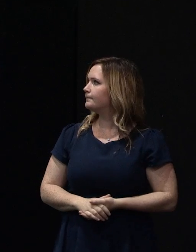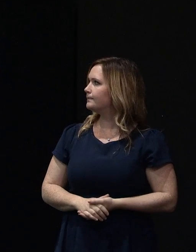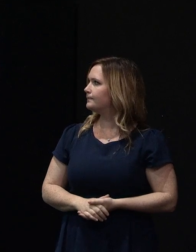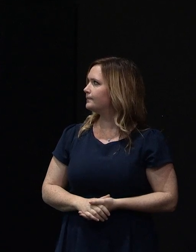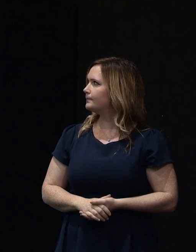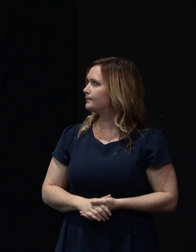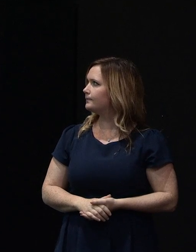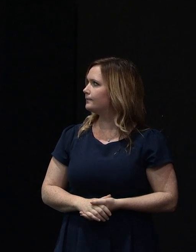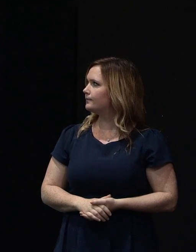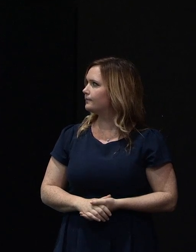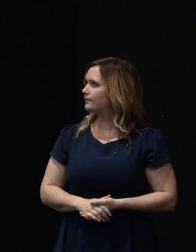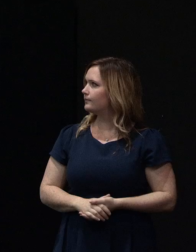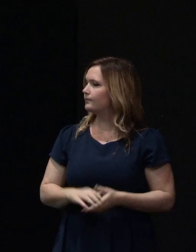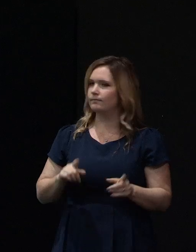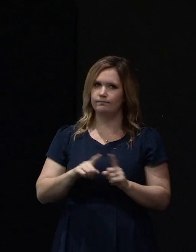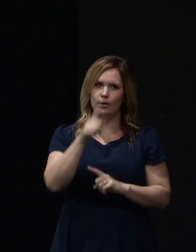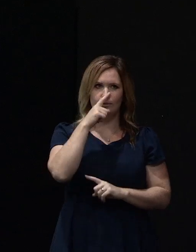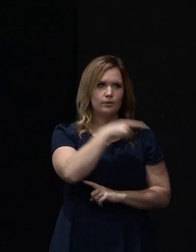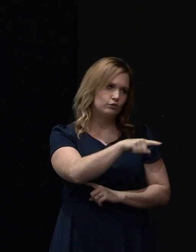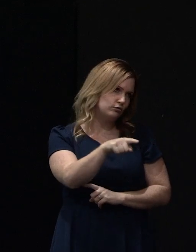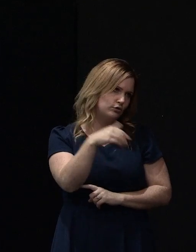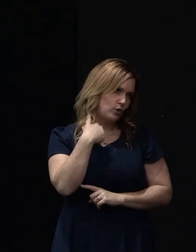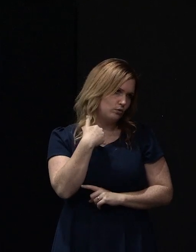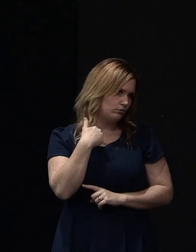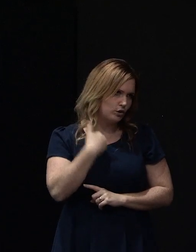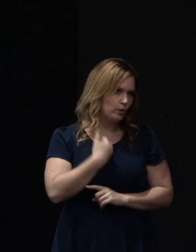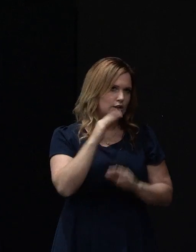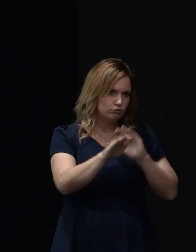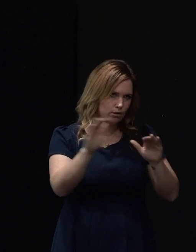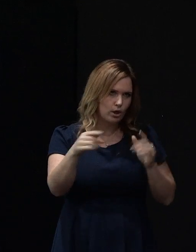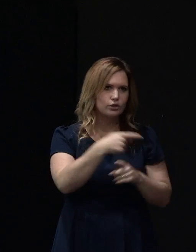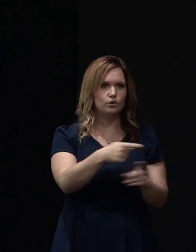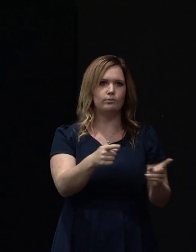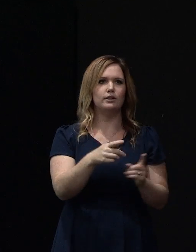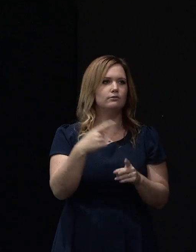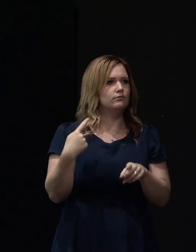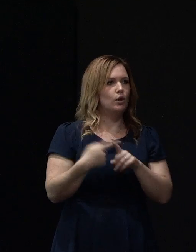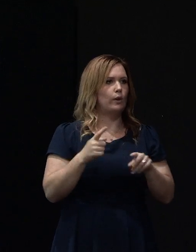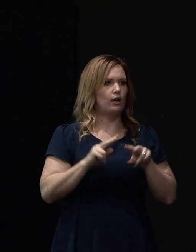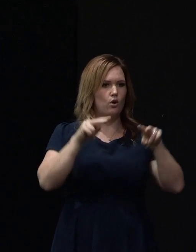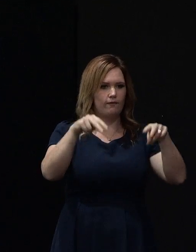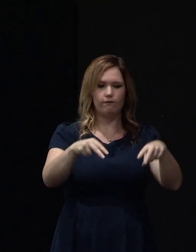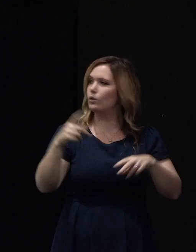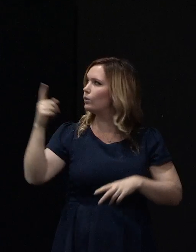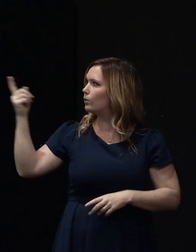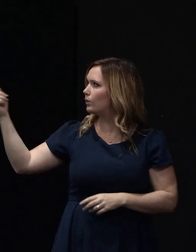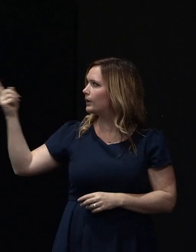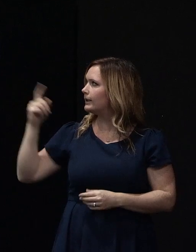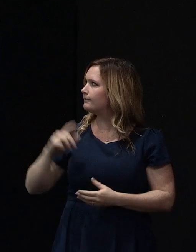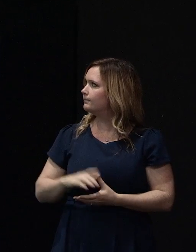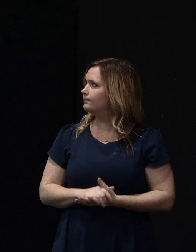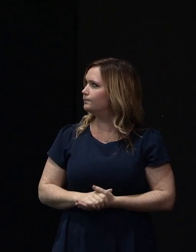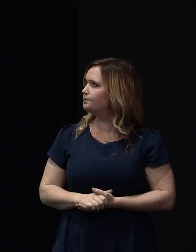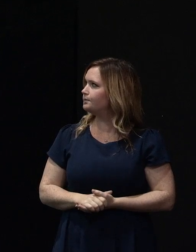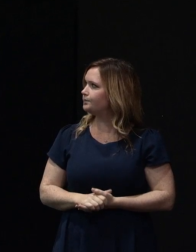So most people don't really need a reminder, but just to bring us all to the same point, just a very quick overview of the events over the